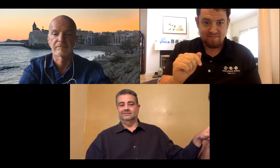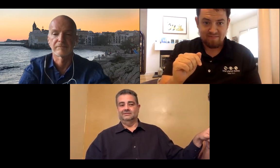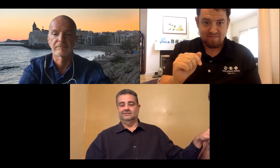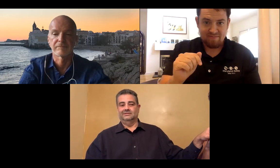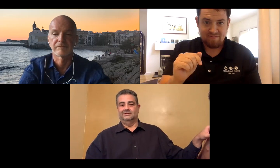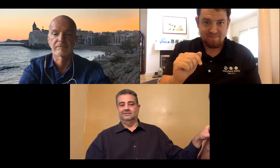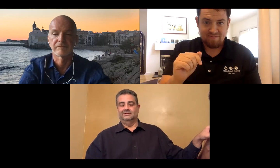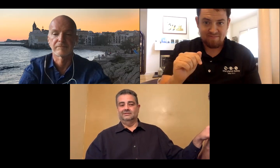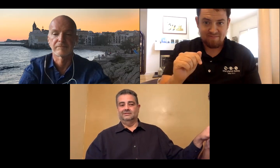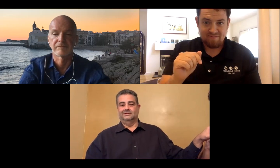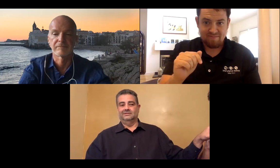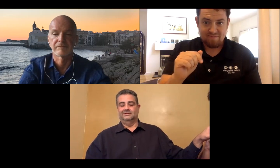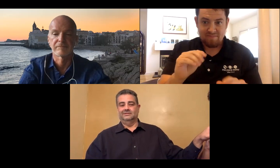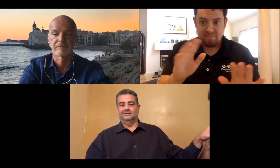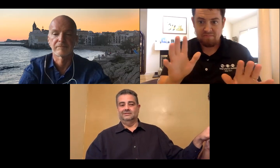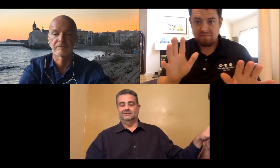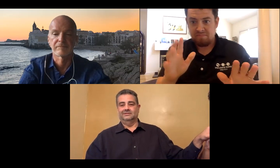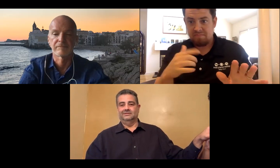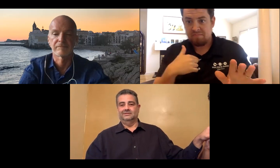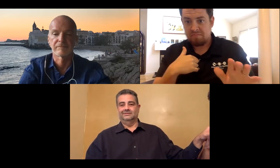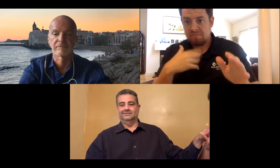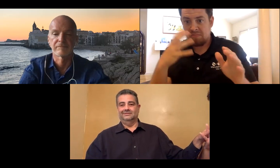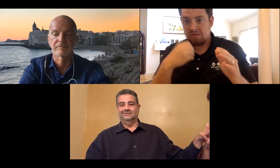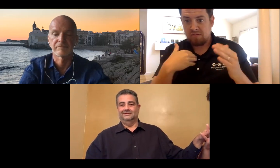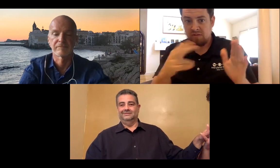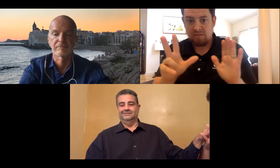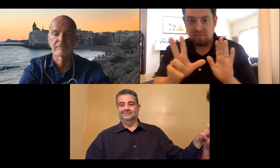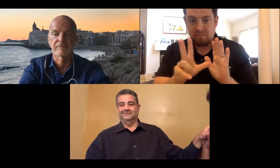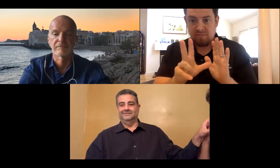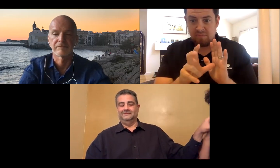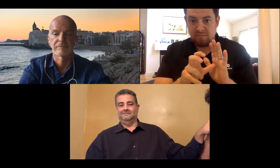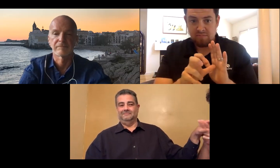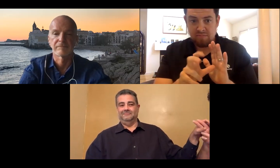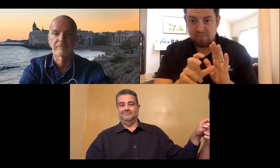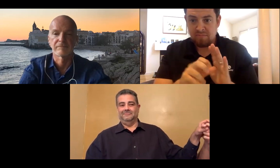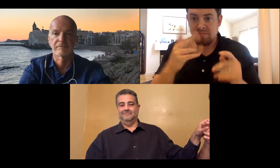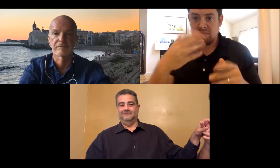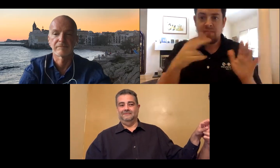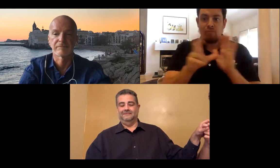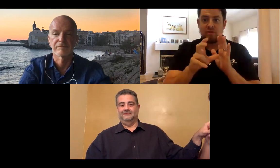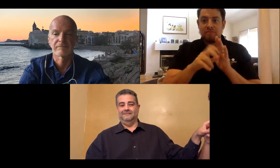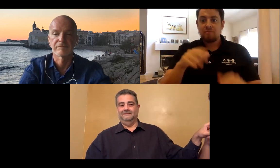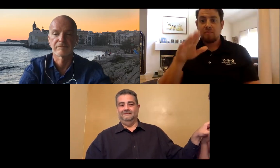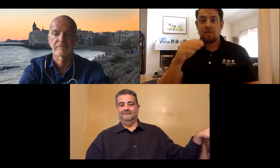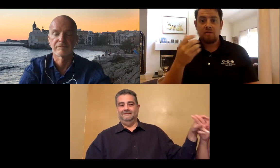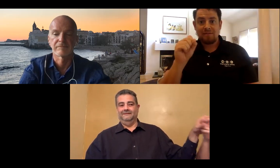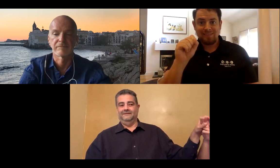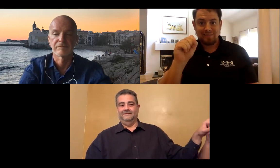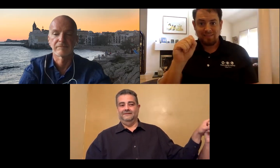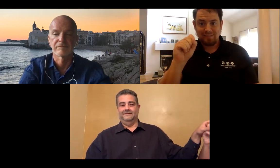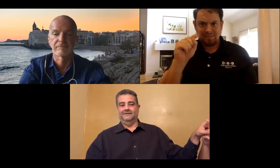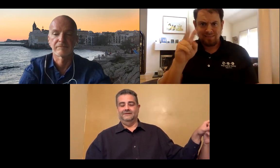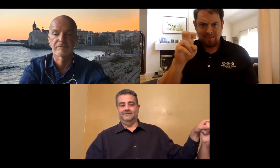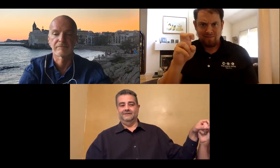I'll give you an opportunity to ask it yourself if you would like. No. Okay, so I'll go ahead and